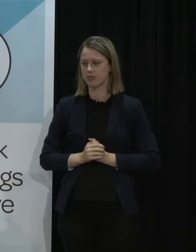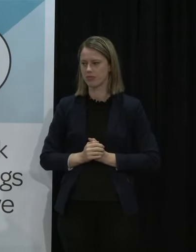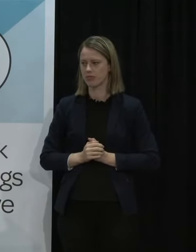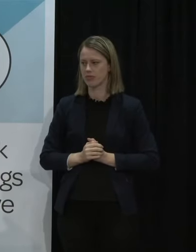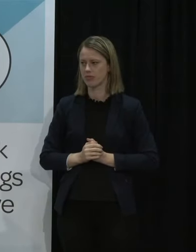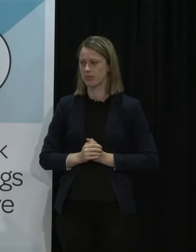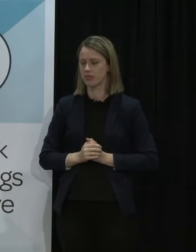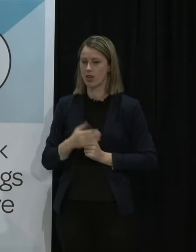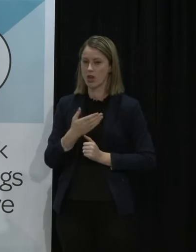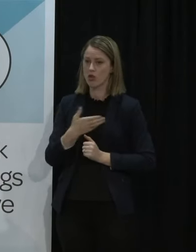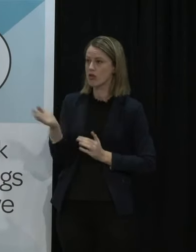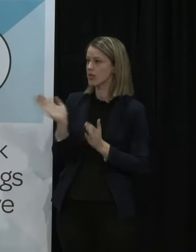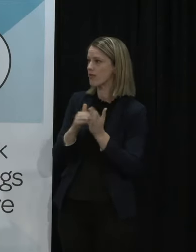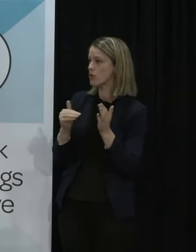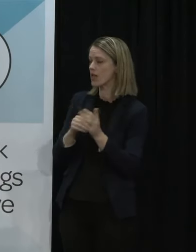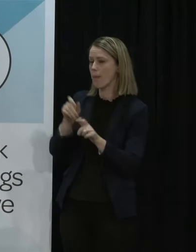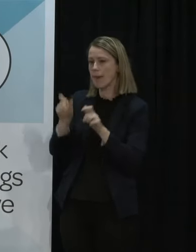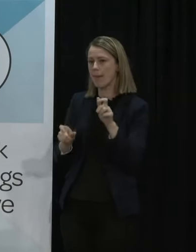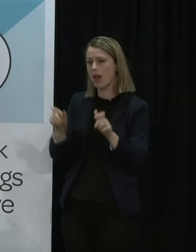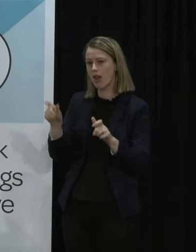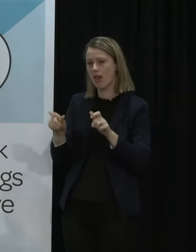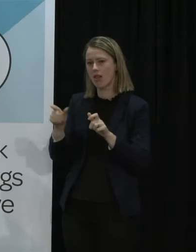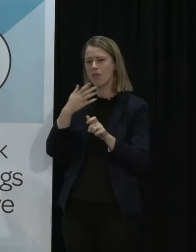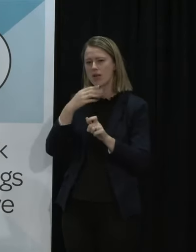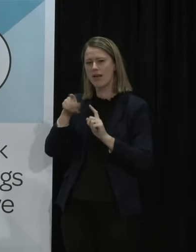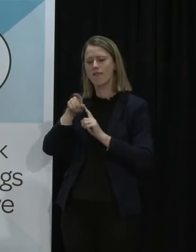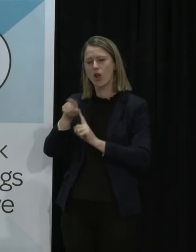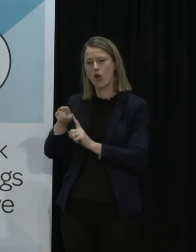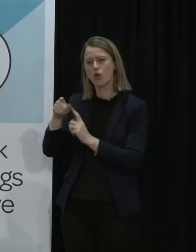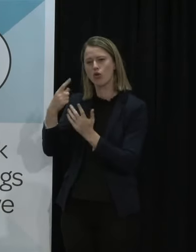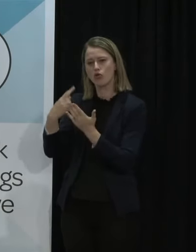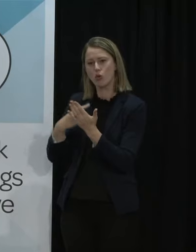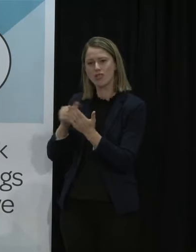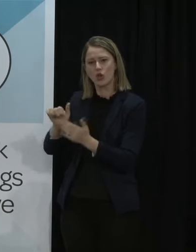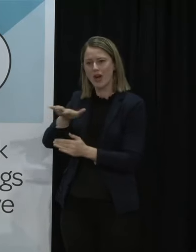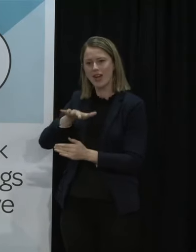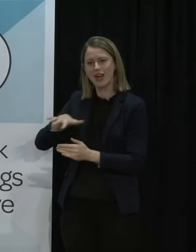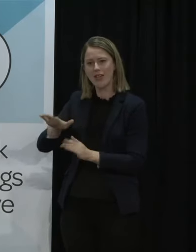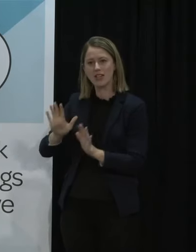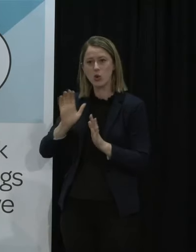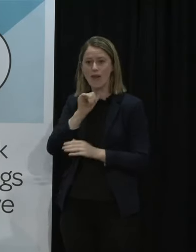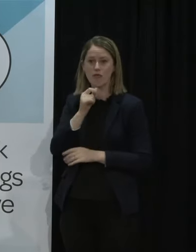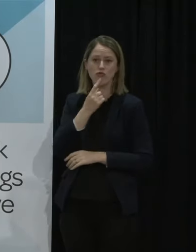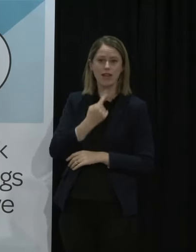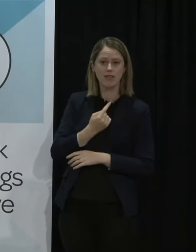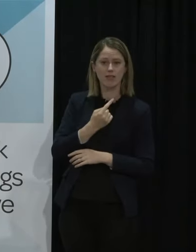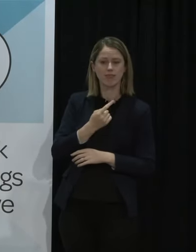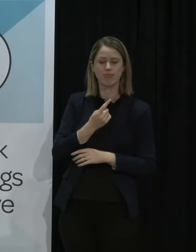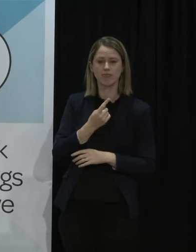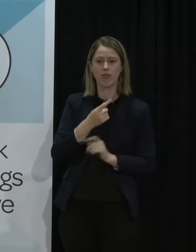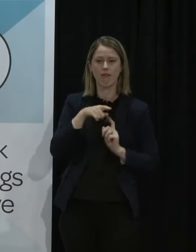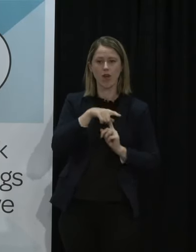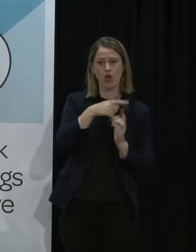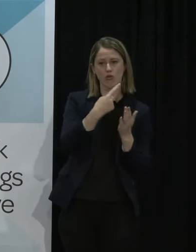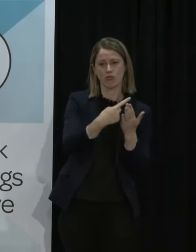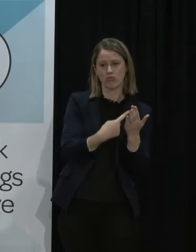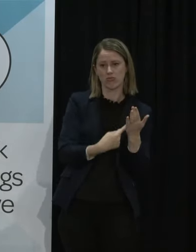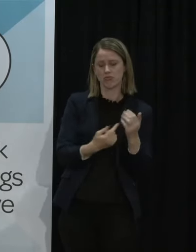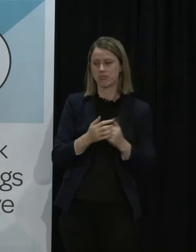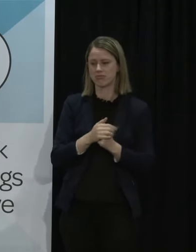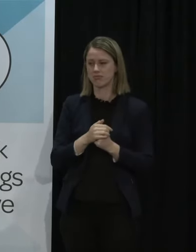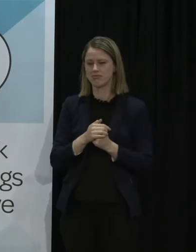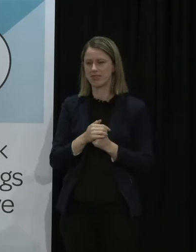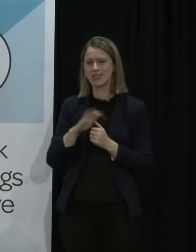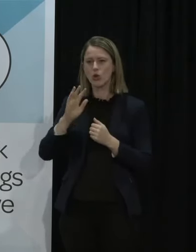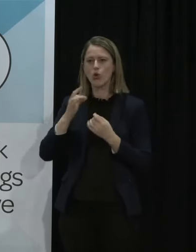for the rest of the country of course we ask people to follow the COVID protection framework if you're in a red area make sure you follow those guidelines